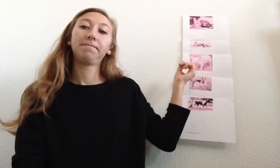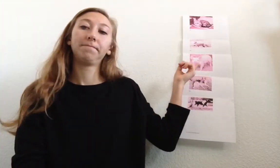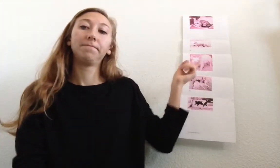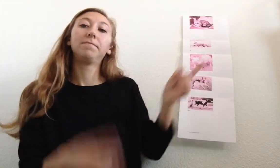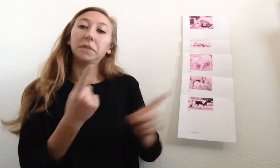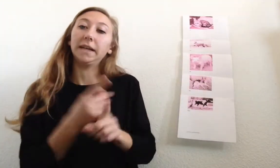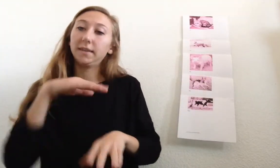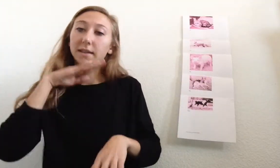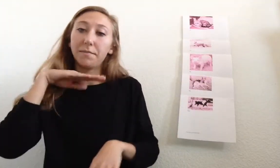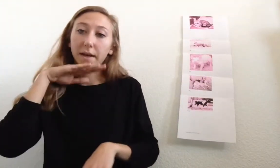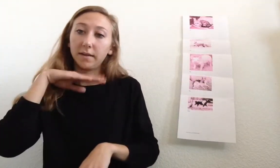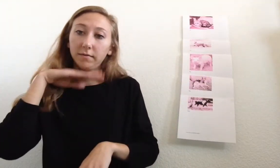Right, it's a pig.